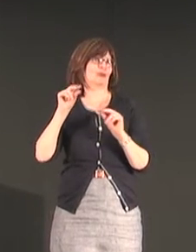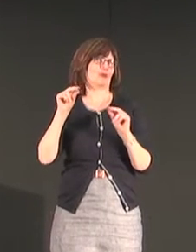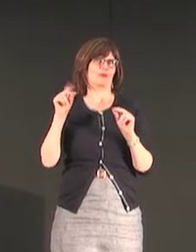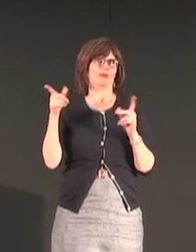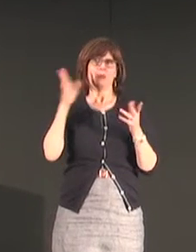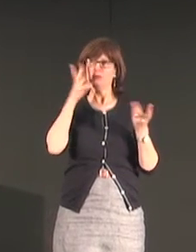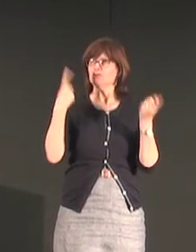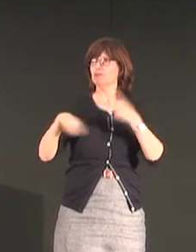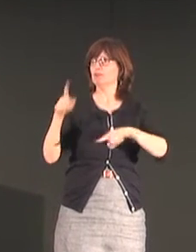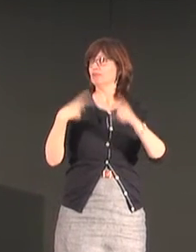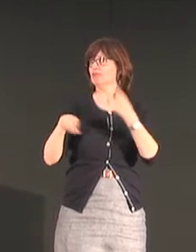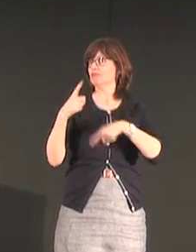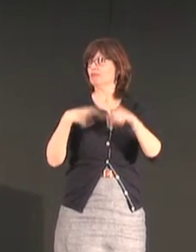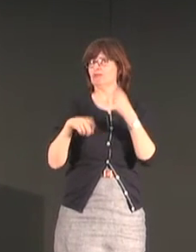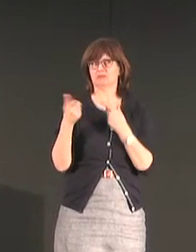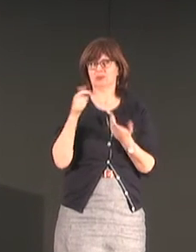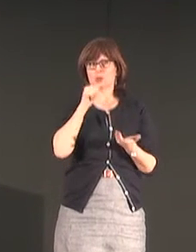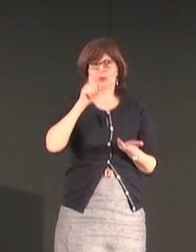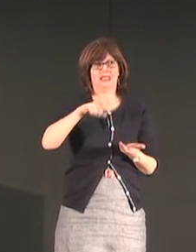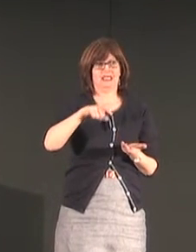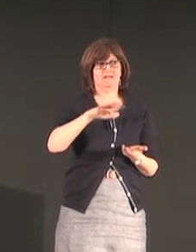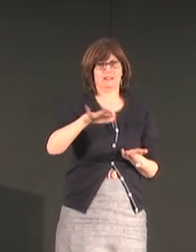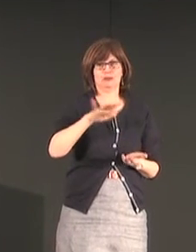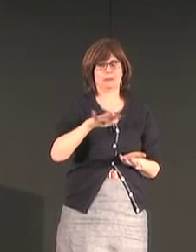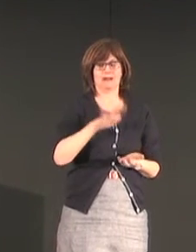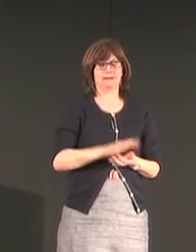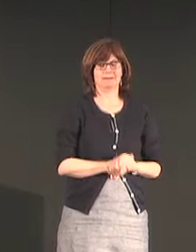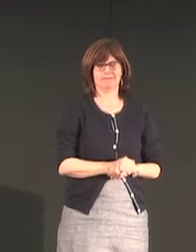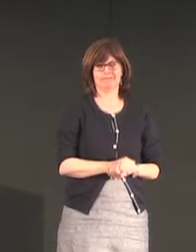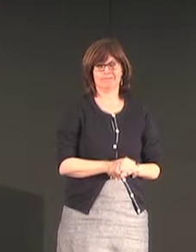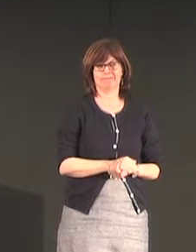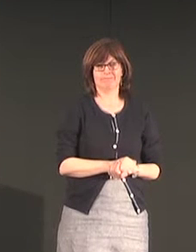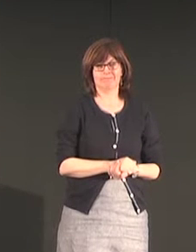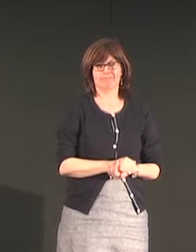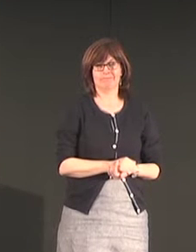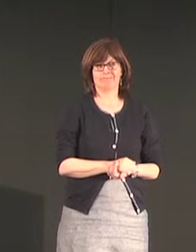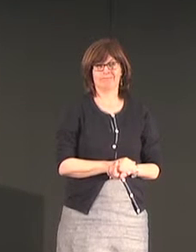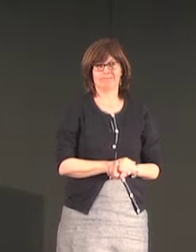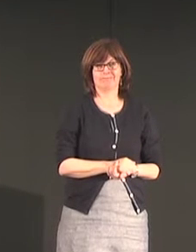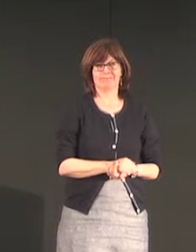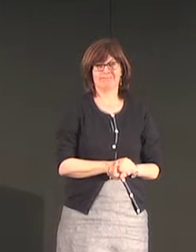and there is no national language developed with any agreements and conventions about